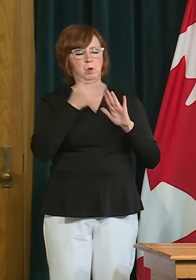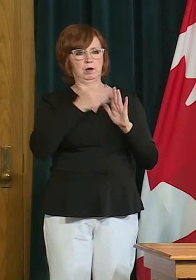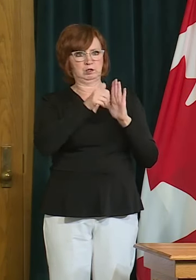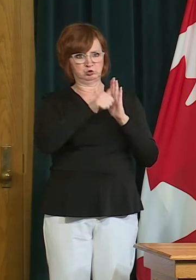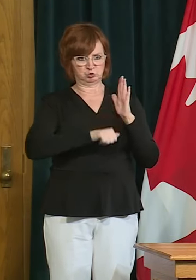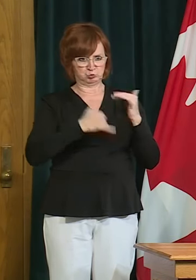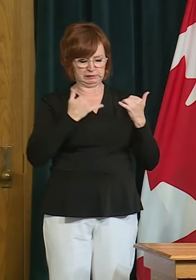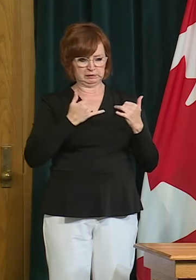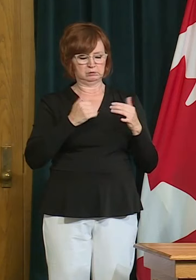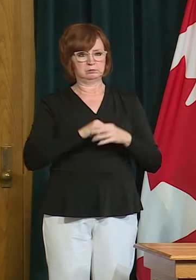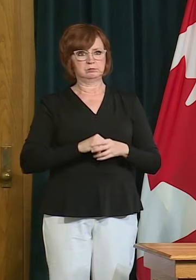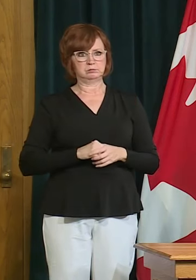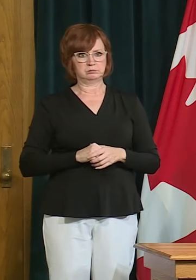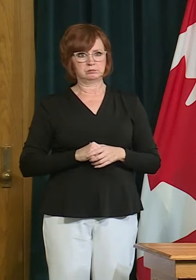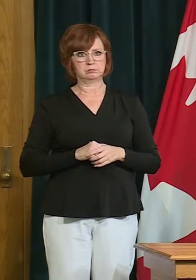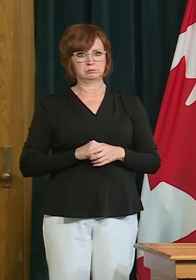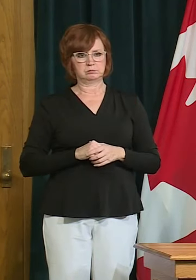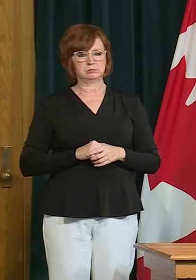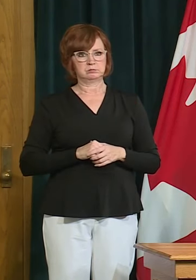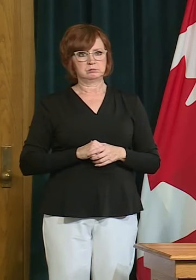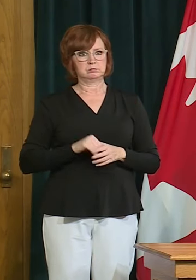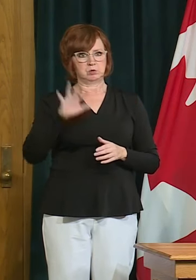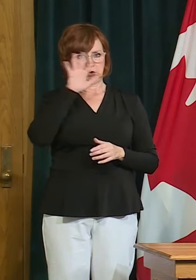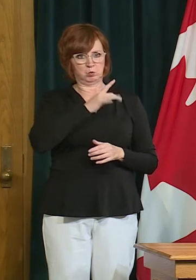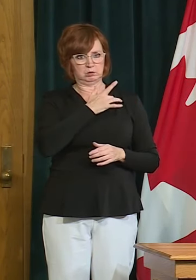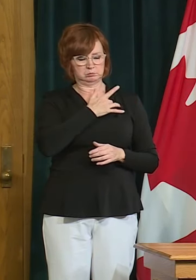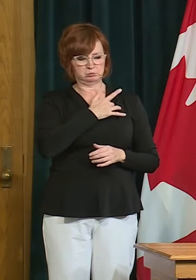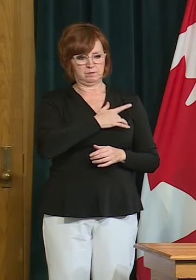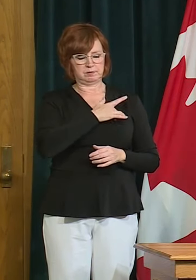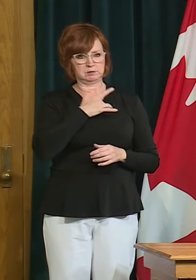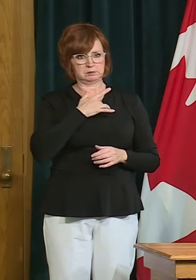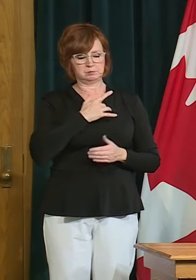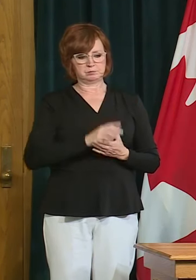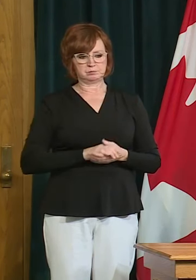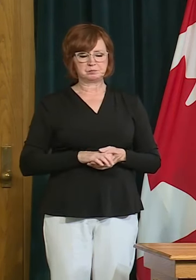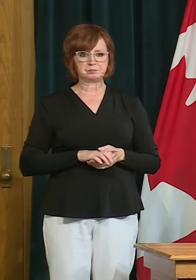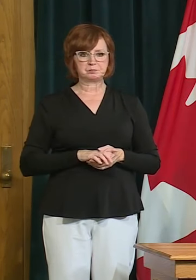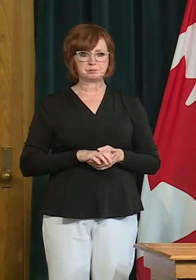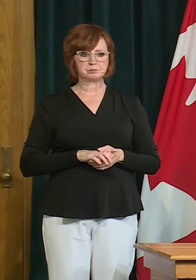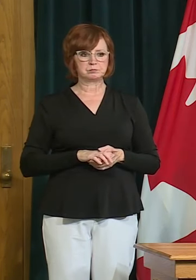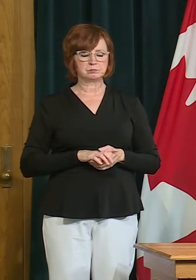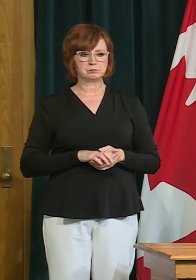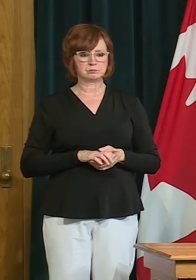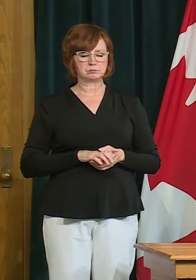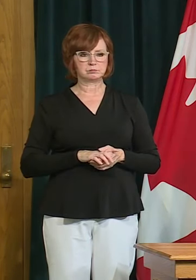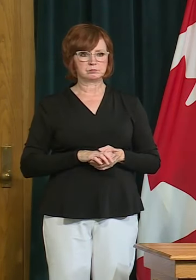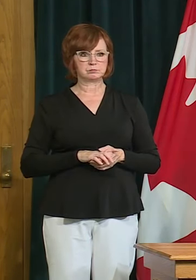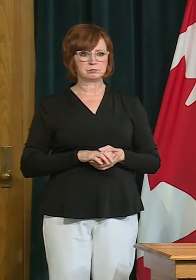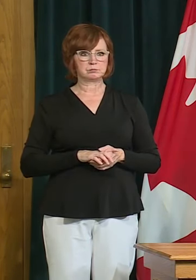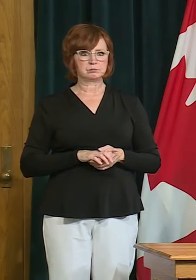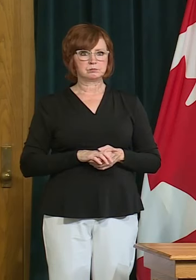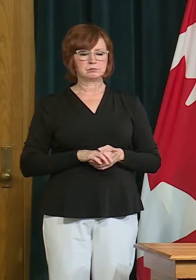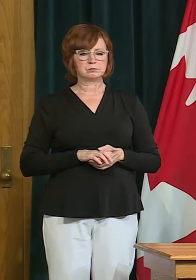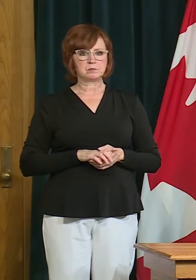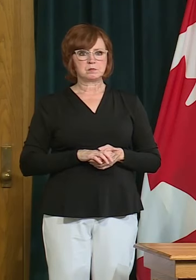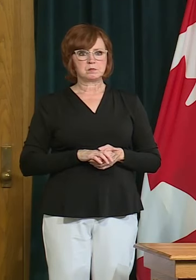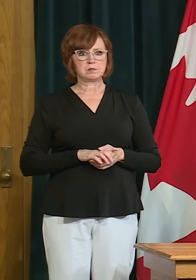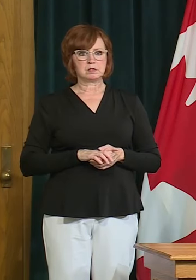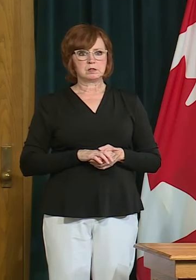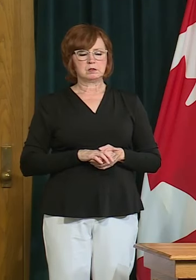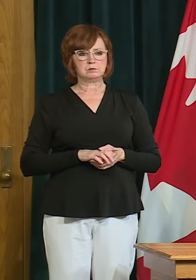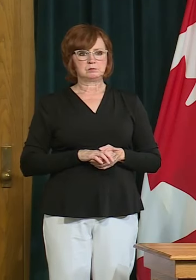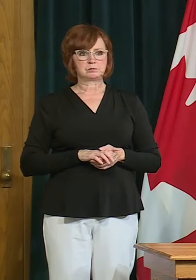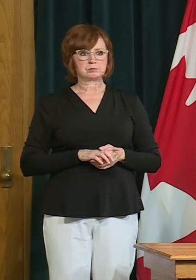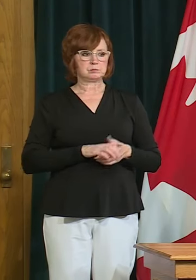increase those uh in in the province um so it's reopening multiple sectors of not just our economy but our but our community